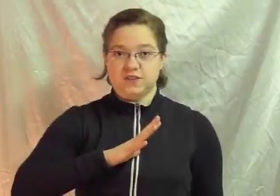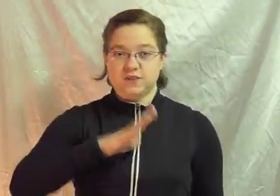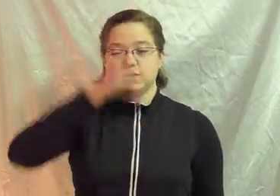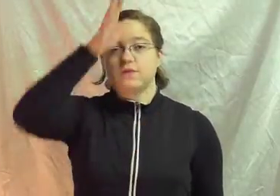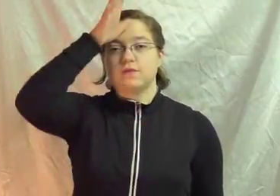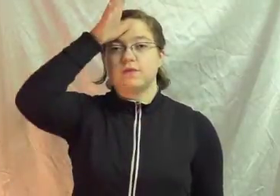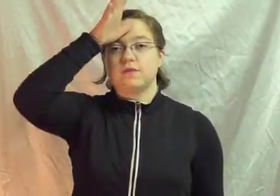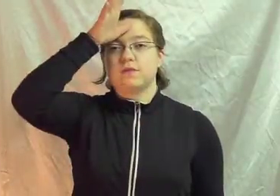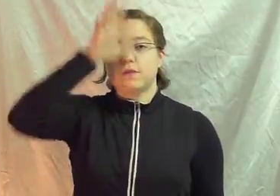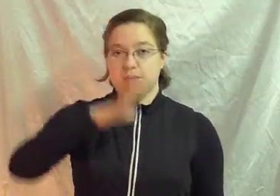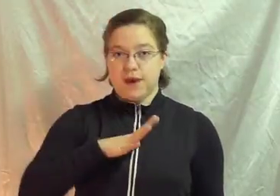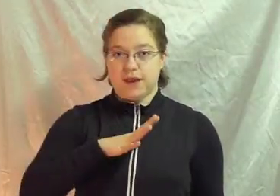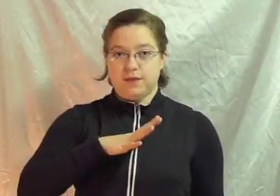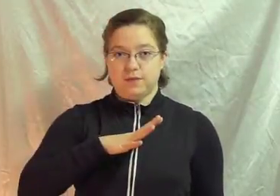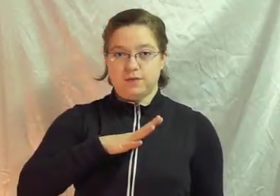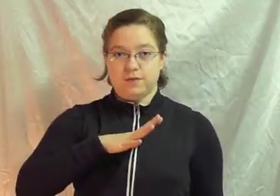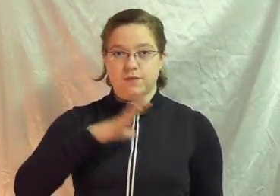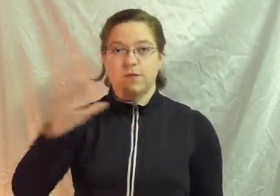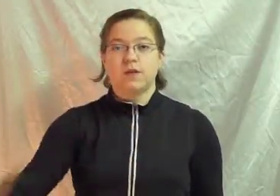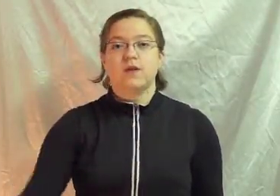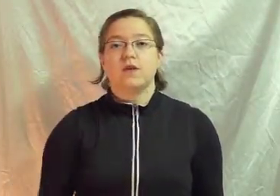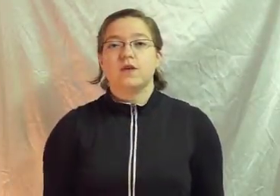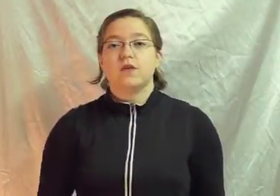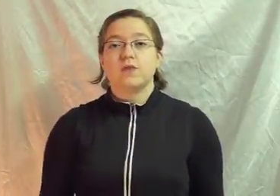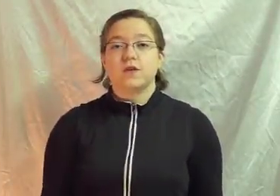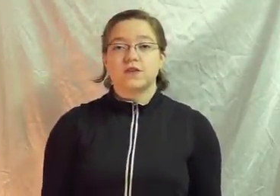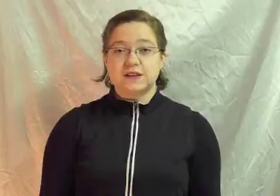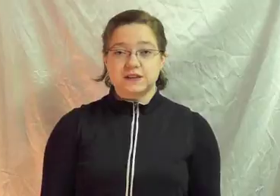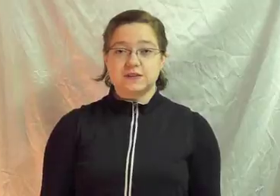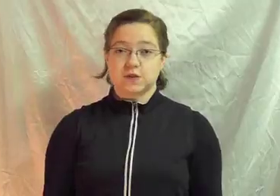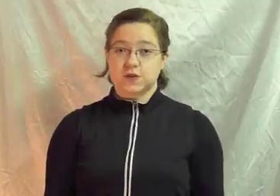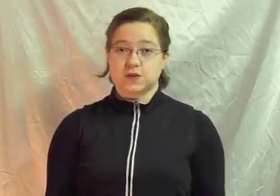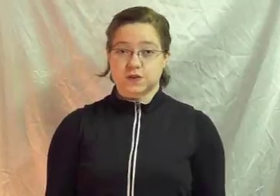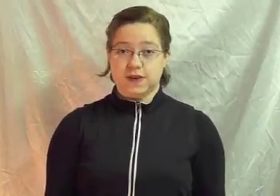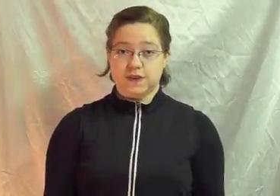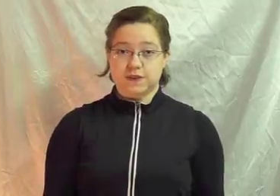Man The sentence is going to look like this